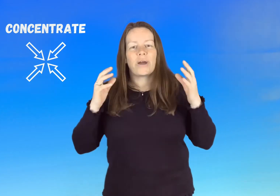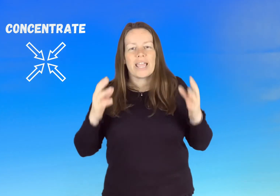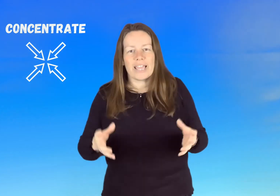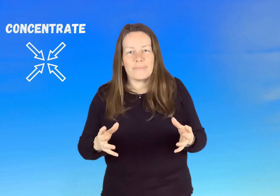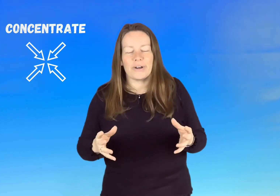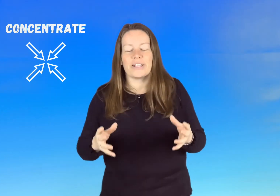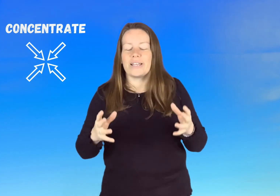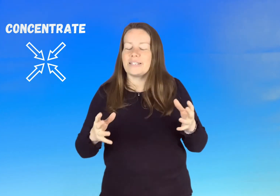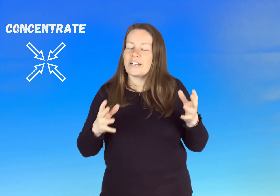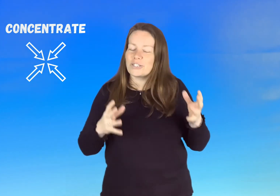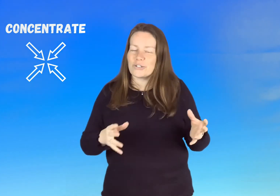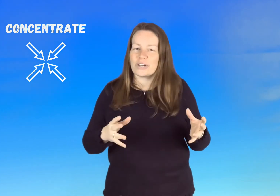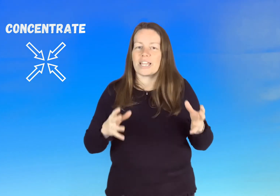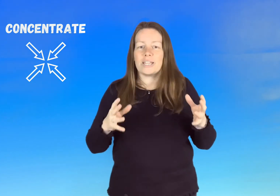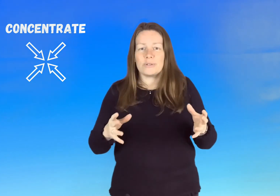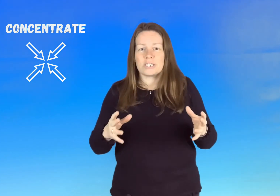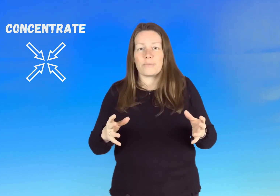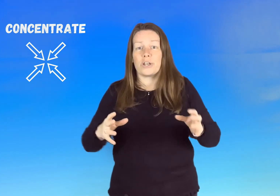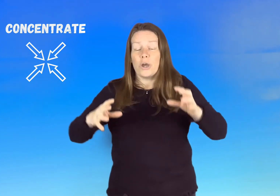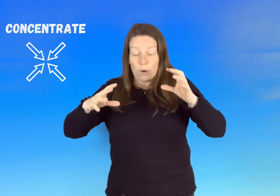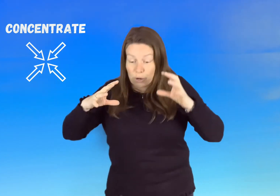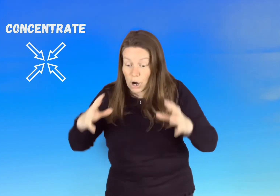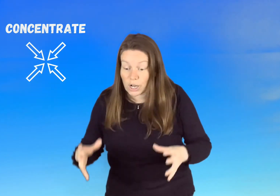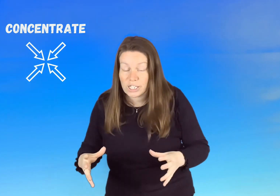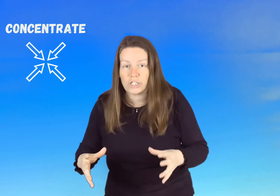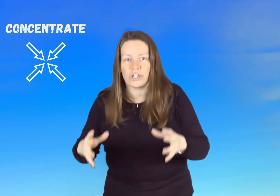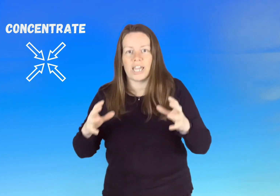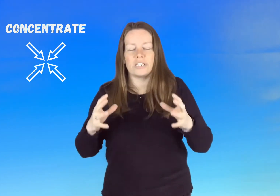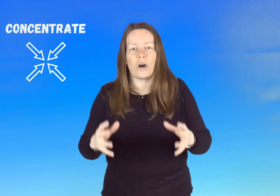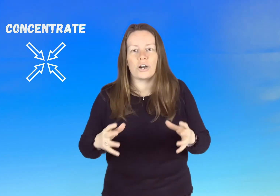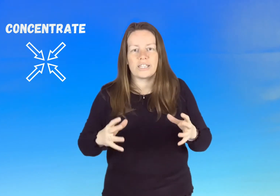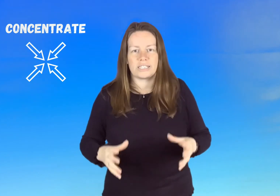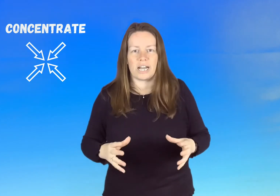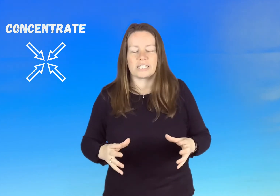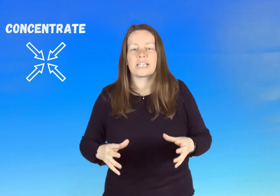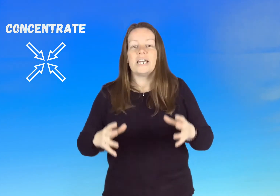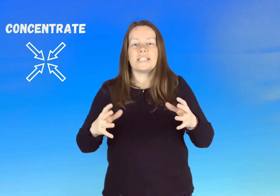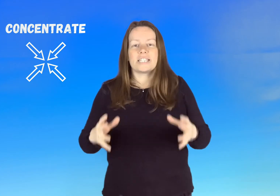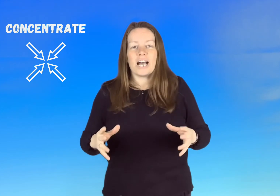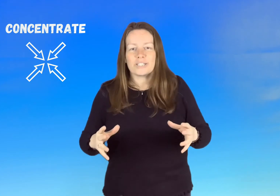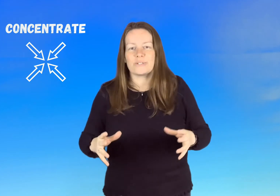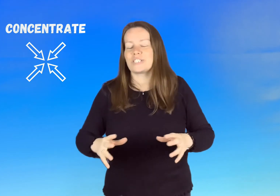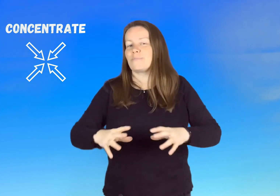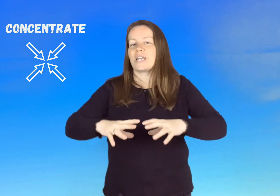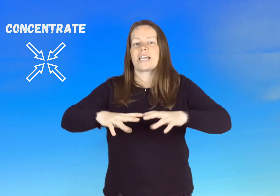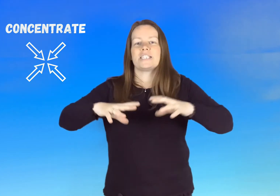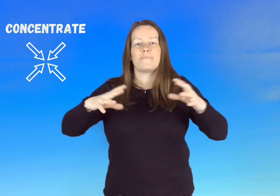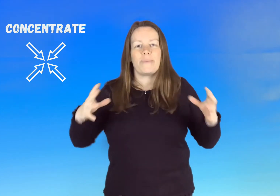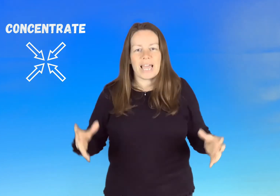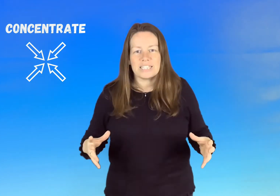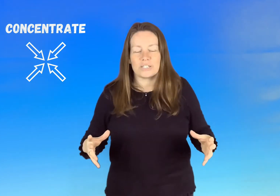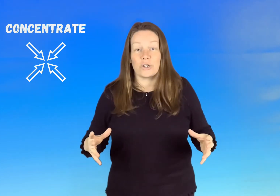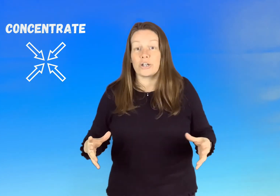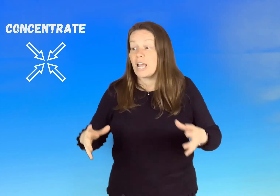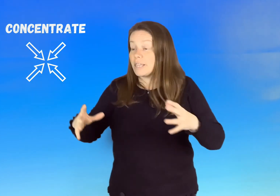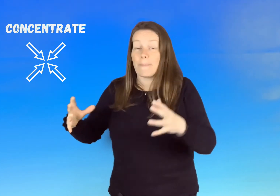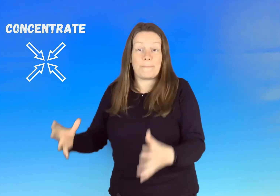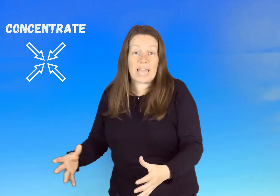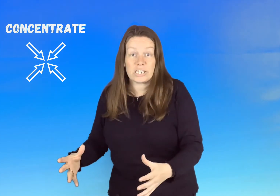abel in our story he was someone who concentrated on the task the task was to bring his best to god the best